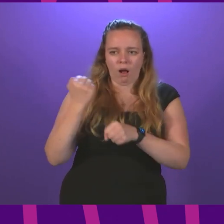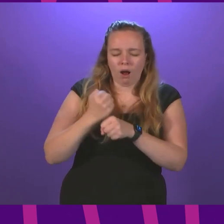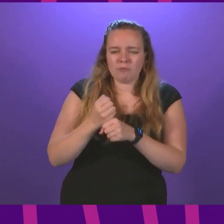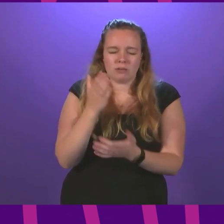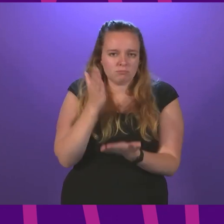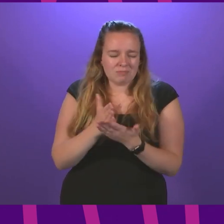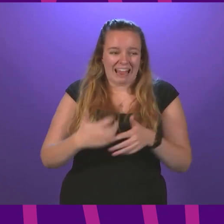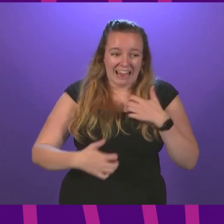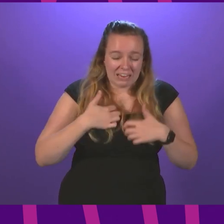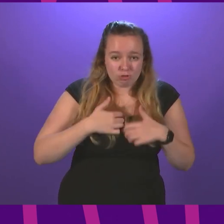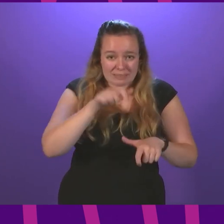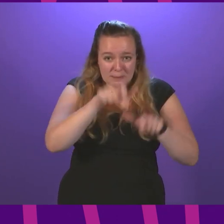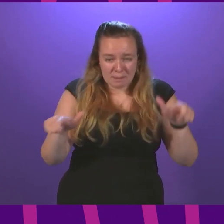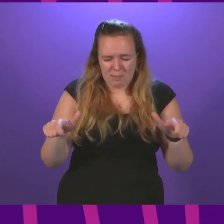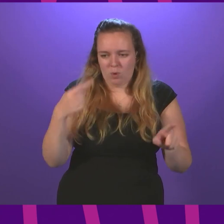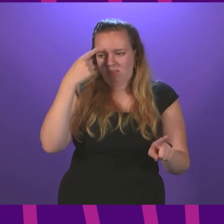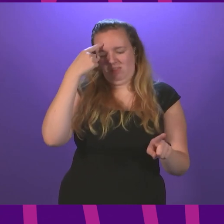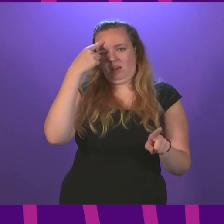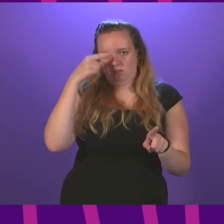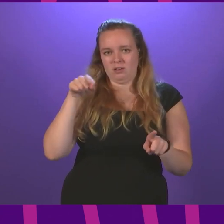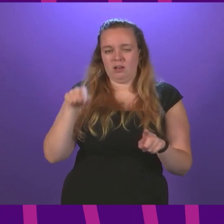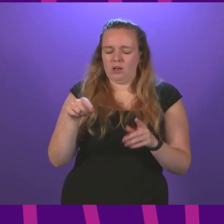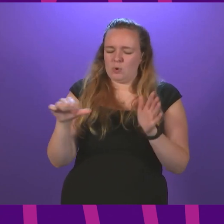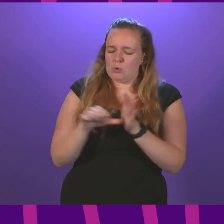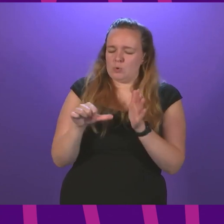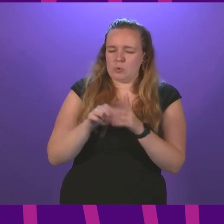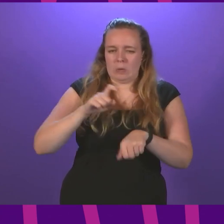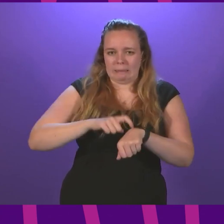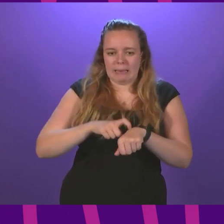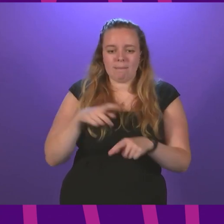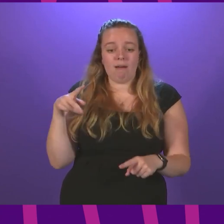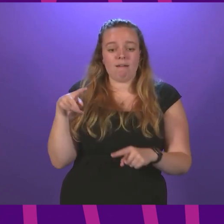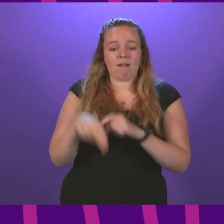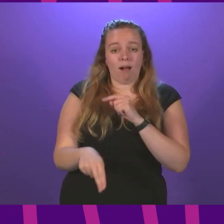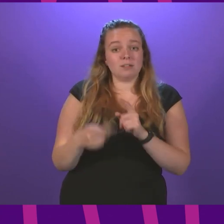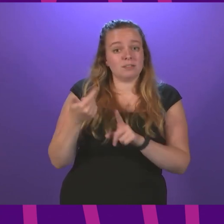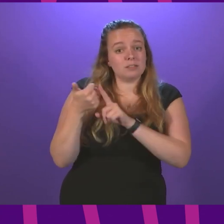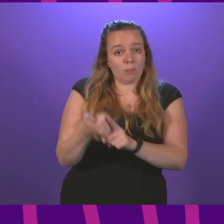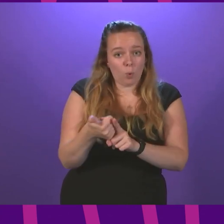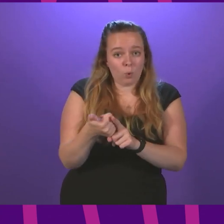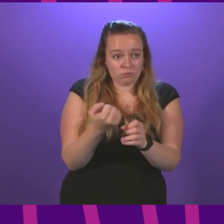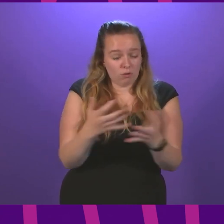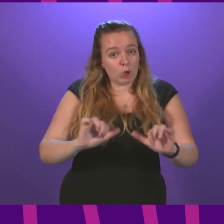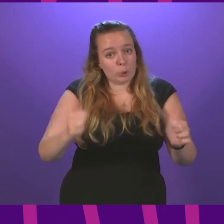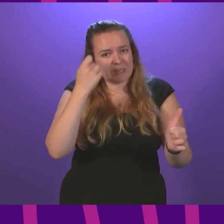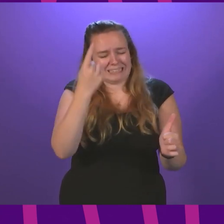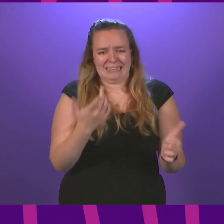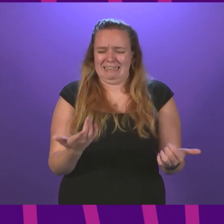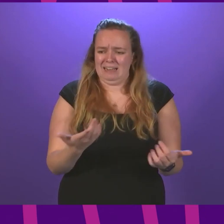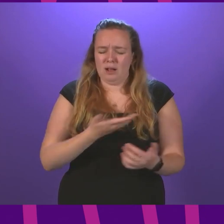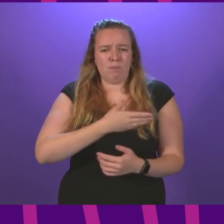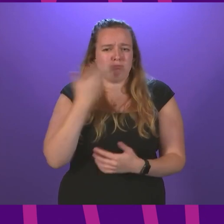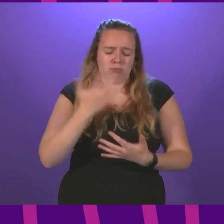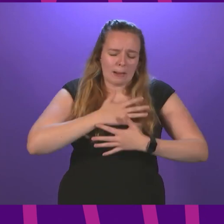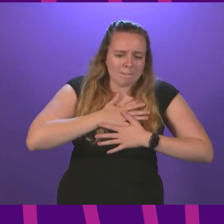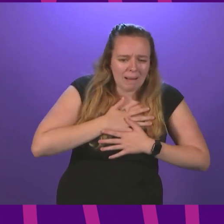interests of the people at its heart, would ever think that it is such a difficult time that cutting this lifeline to many would be a good idea? It lacks compassion.